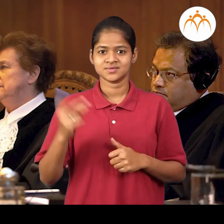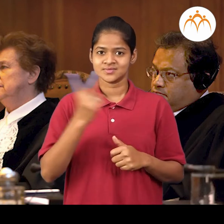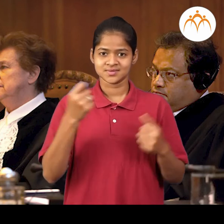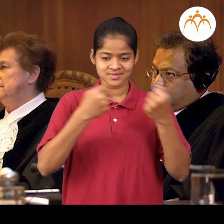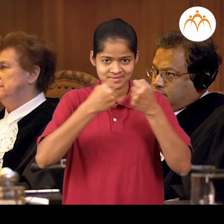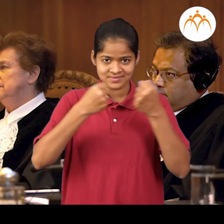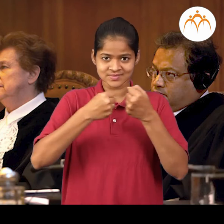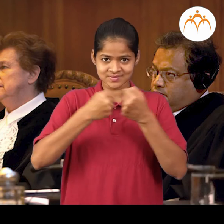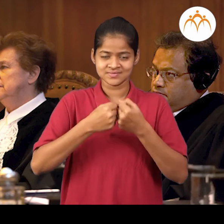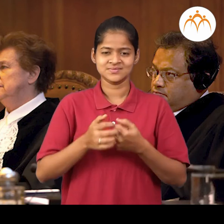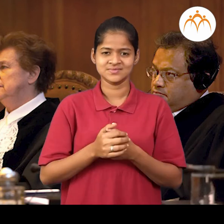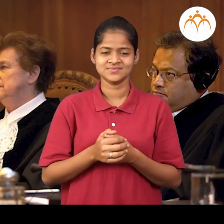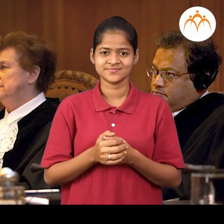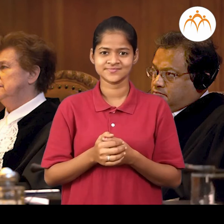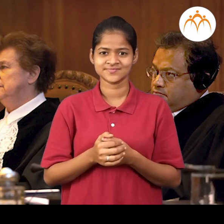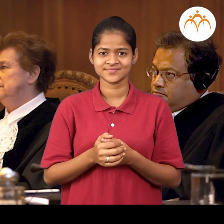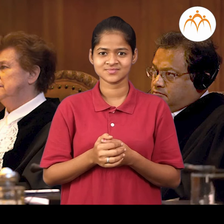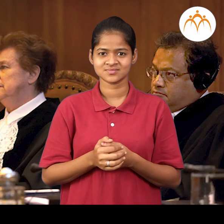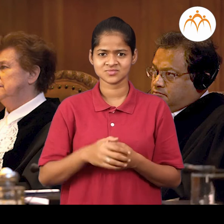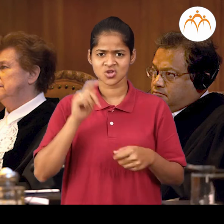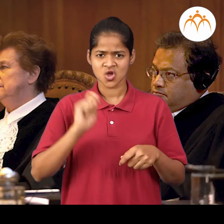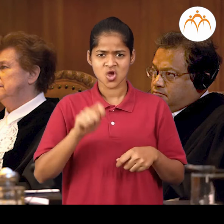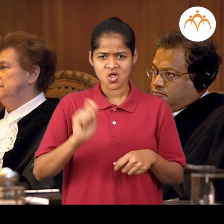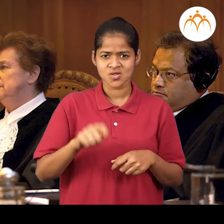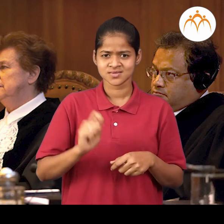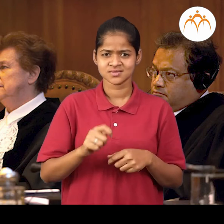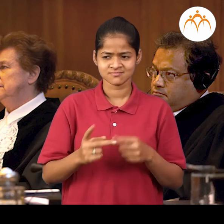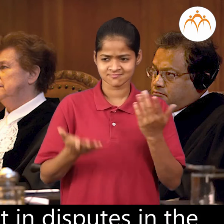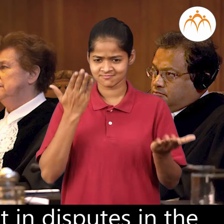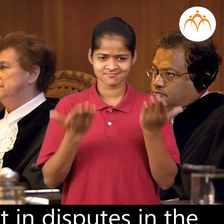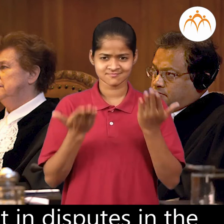gives judgment in disputes in the court of law.